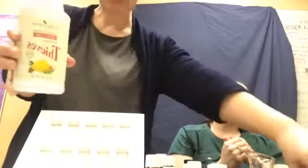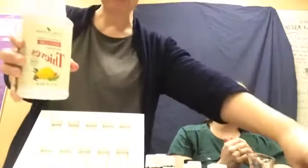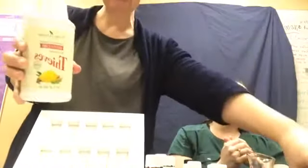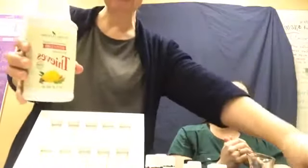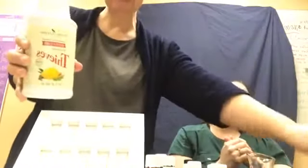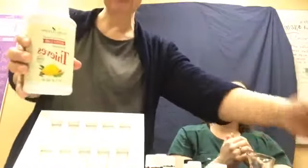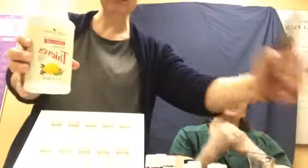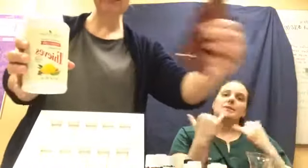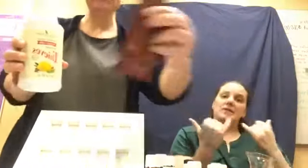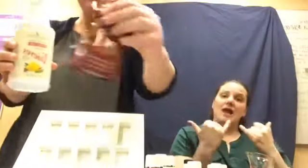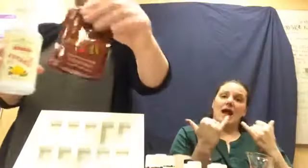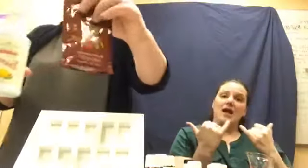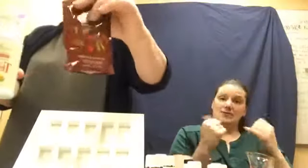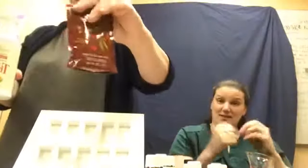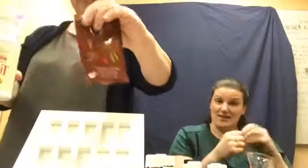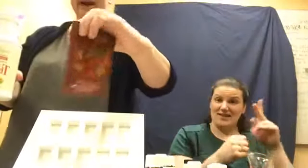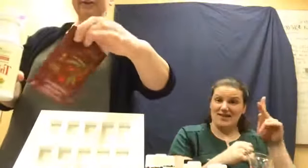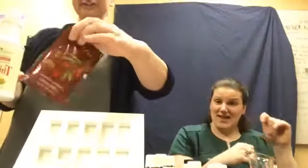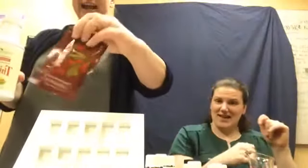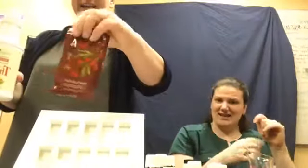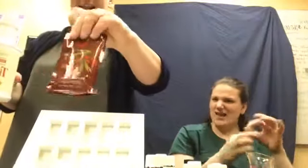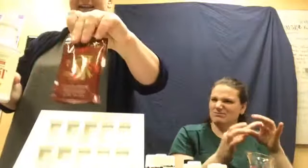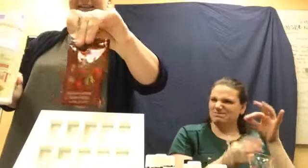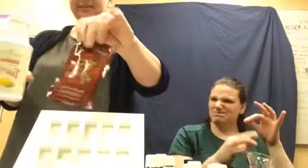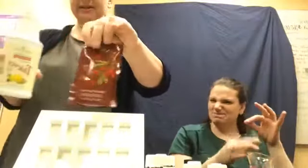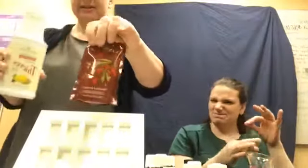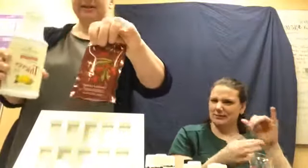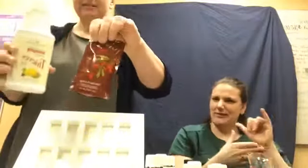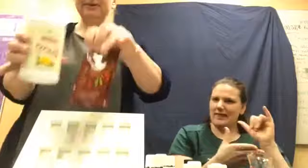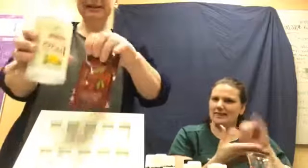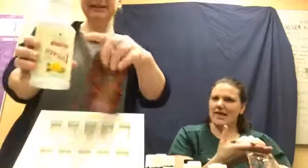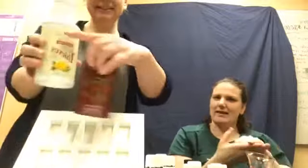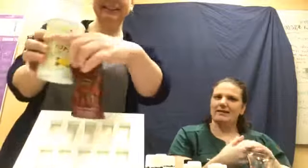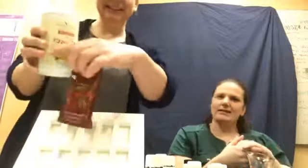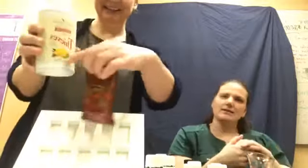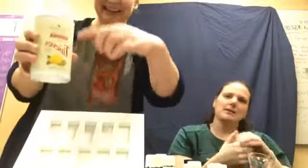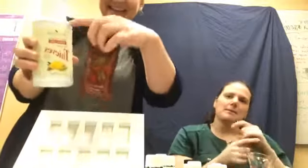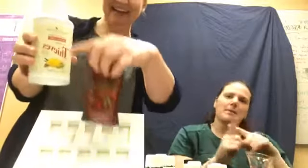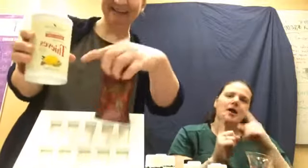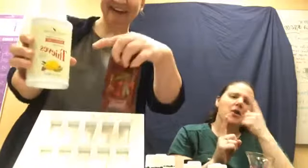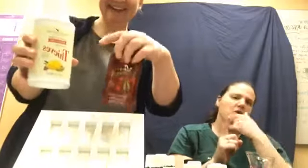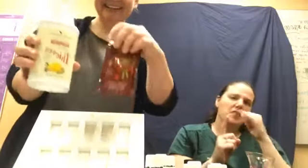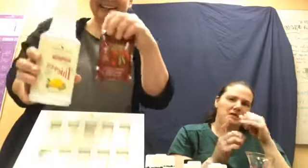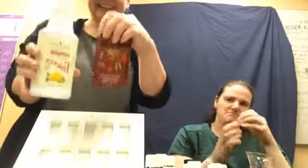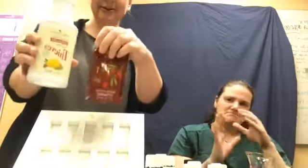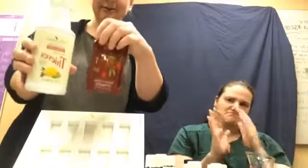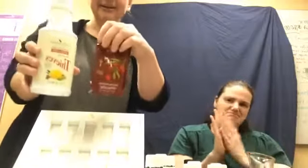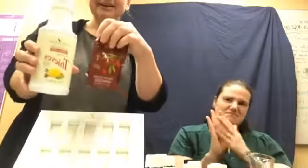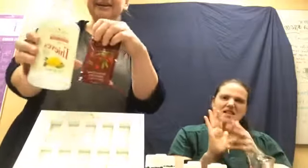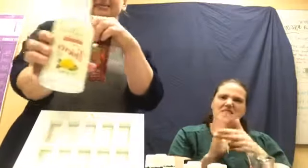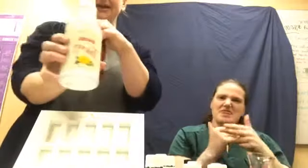in the kit in like a little pouch, kind of like this one, but it'll look like that. Right? So it'll be,